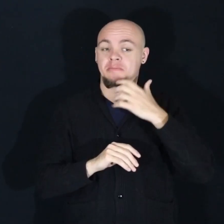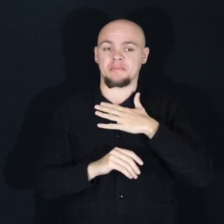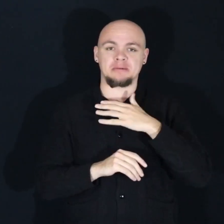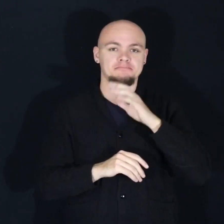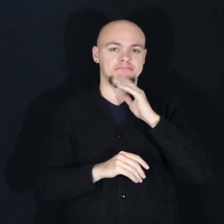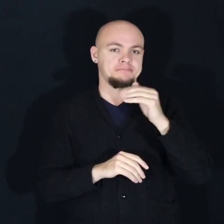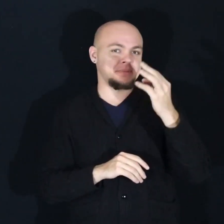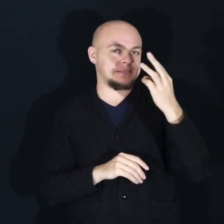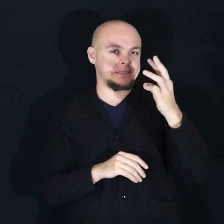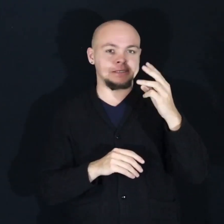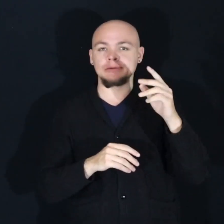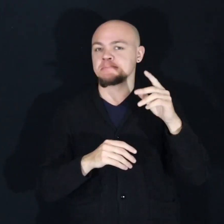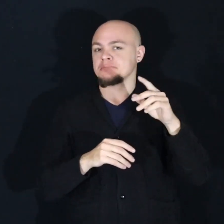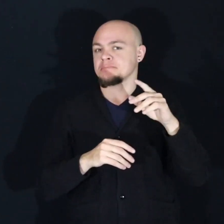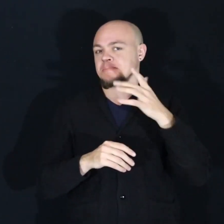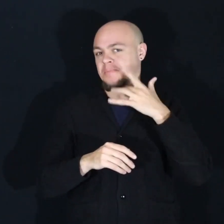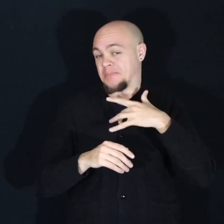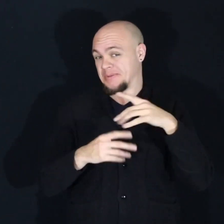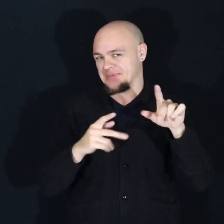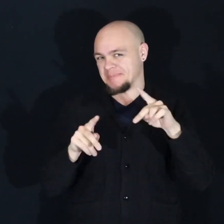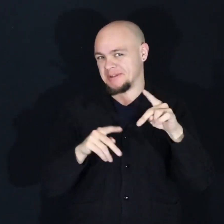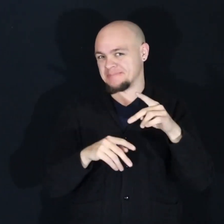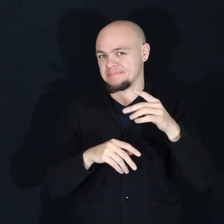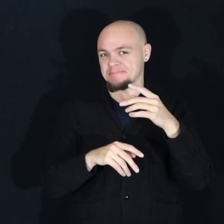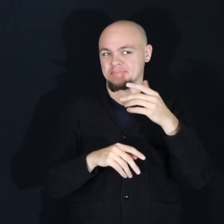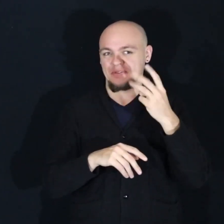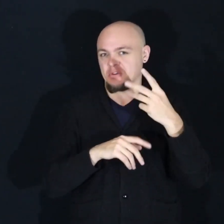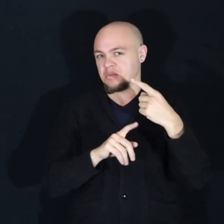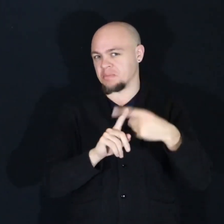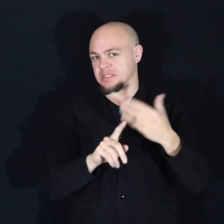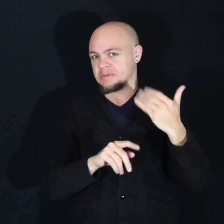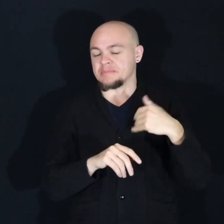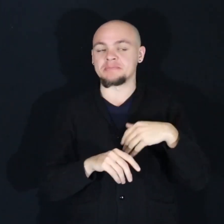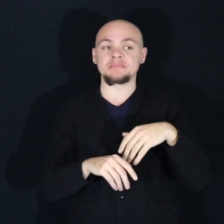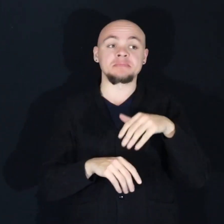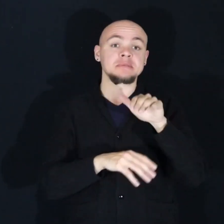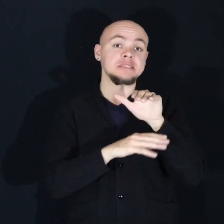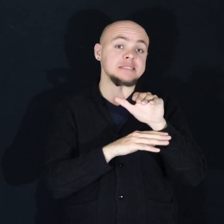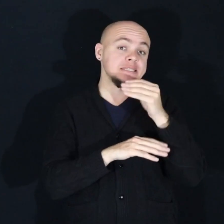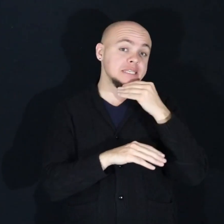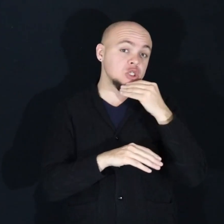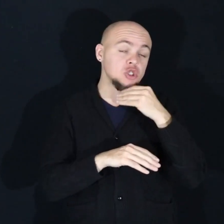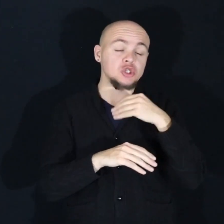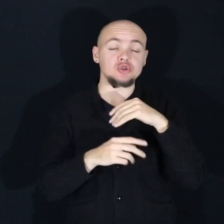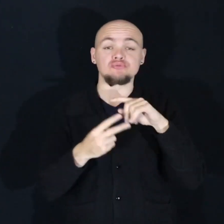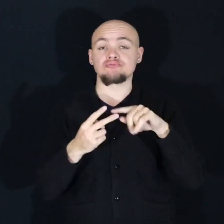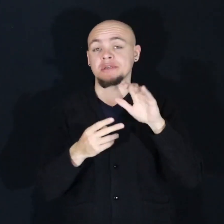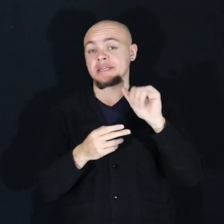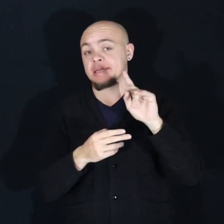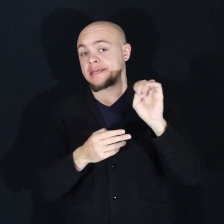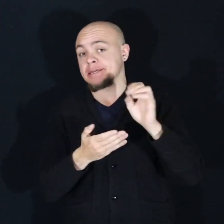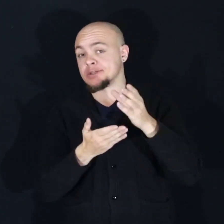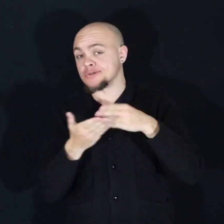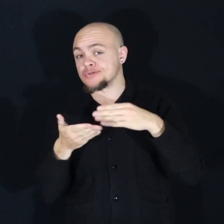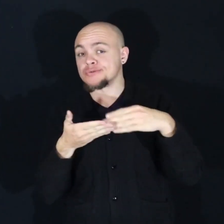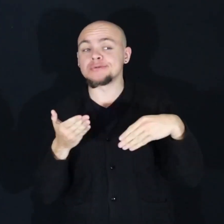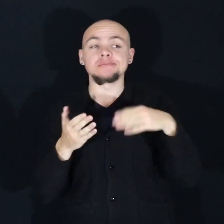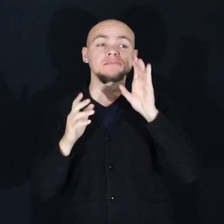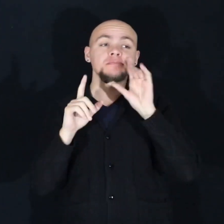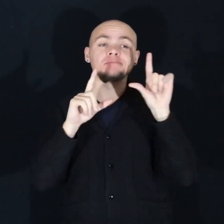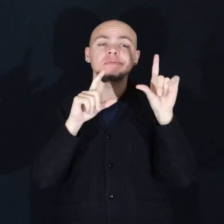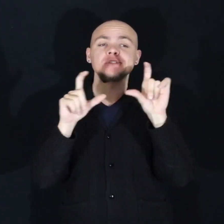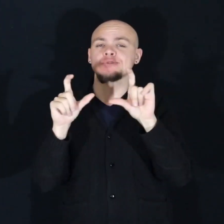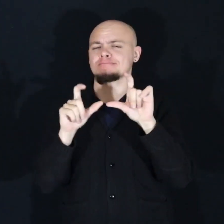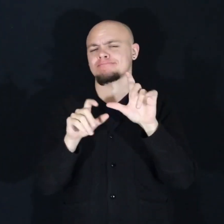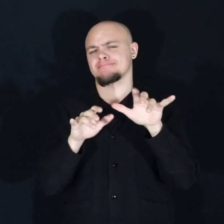birthday party just a couple months ago. I had dinner with my friends that night, cut a cake, took pictures, and it was overall a